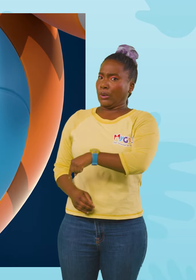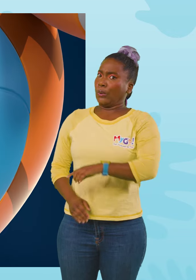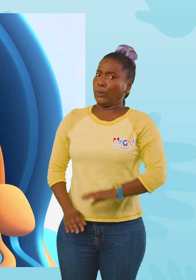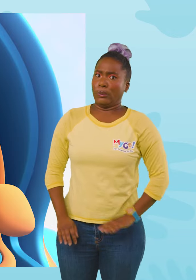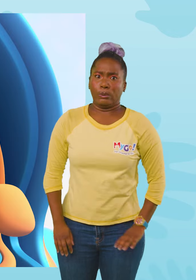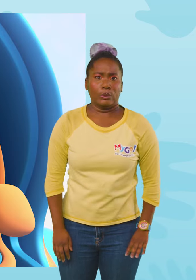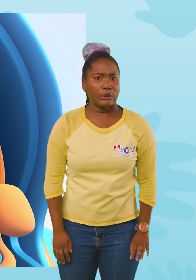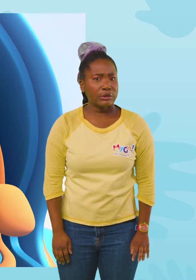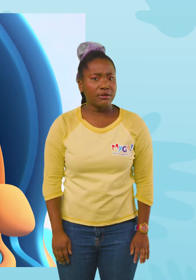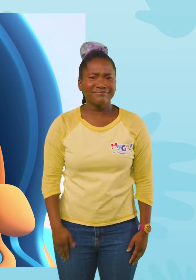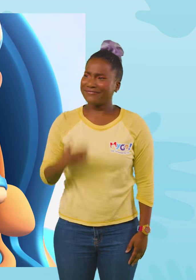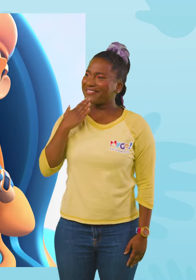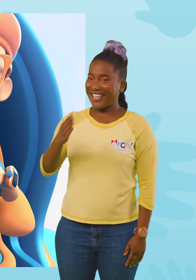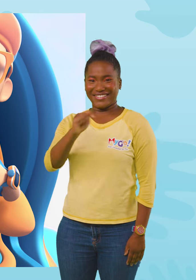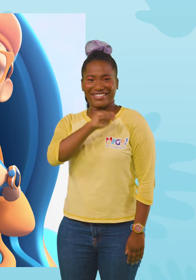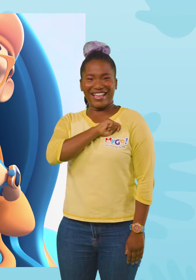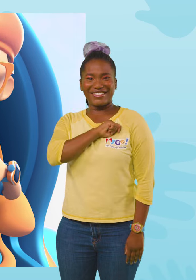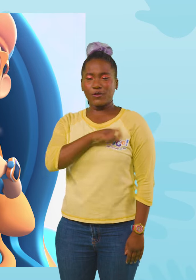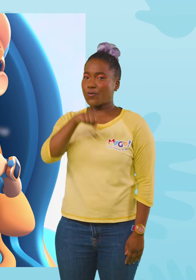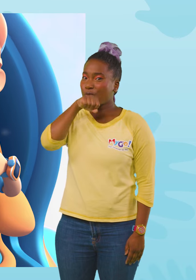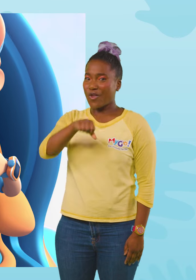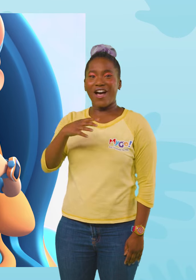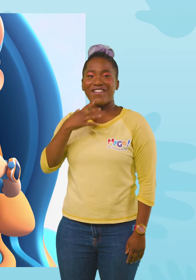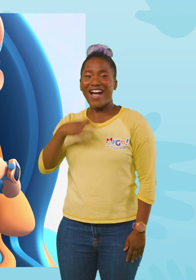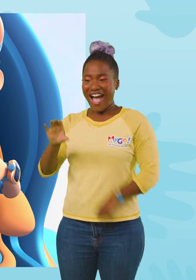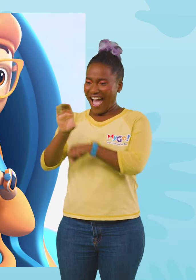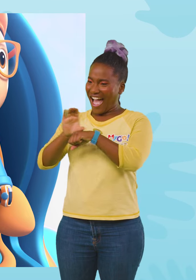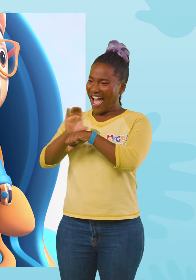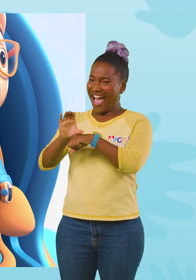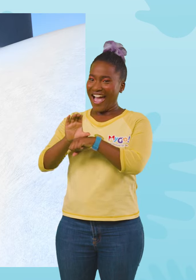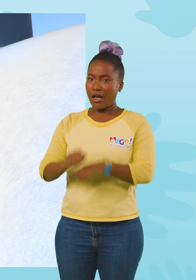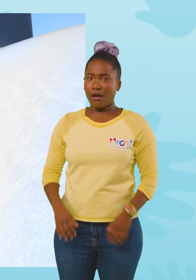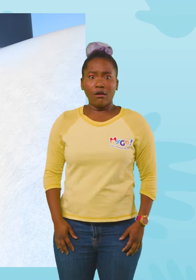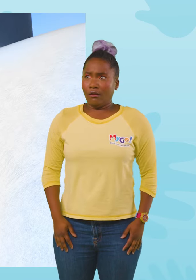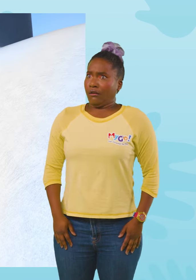Thanks, Tabs! I love hot cocoa! Whoa! And the land!